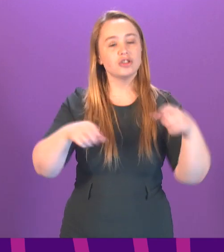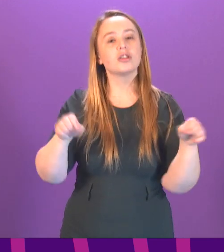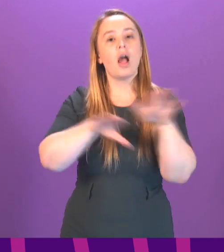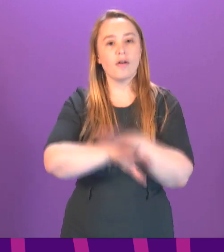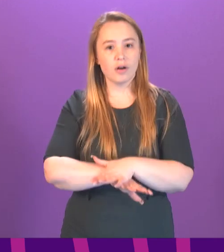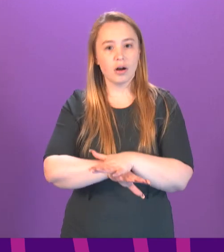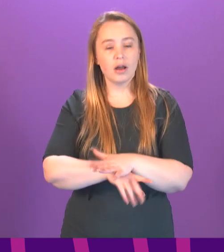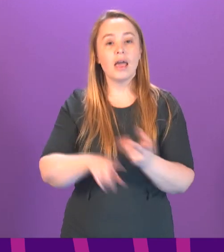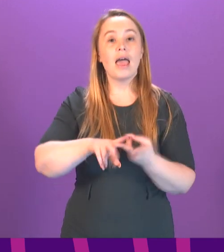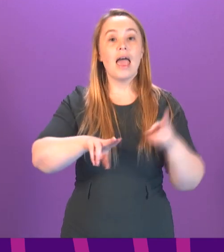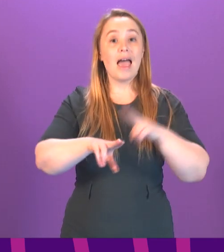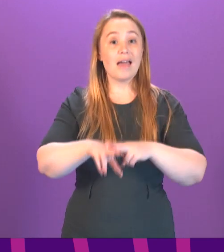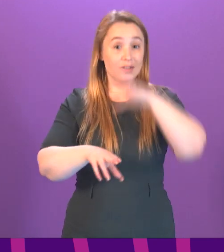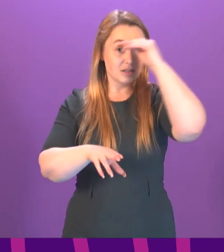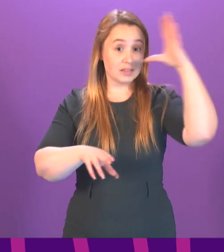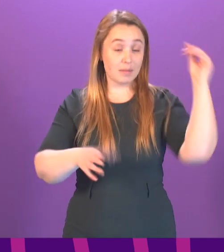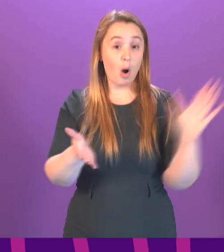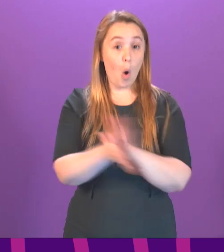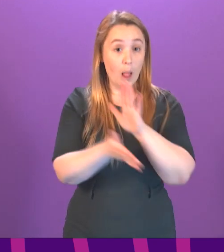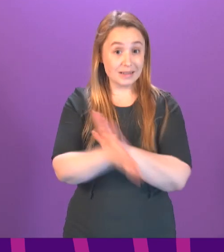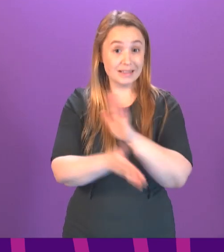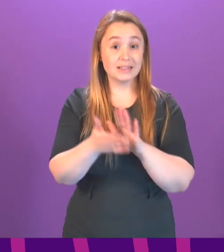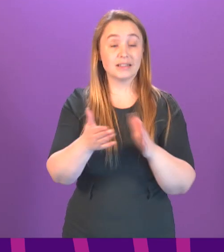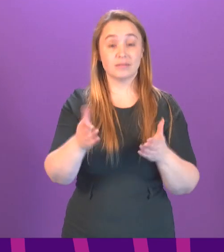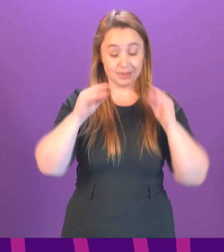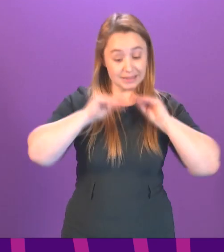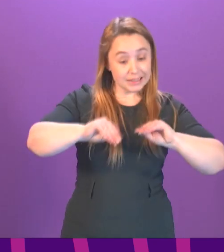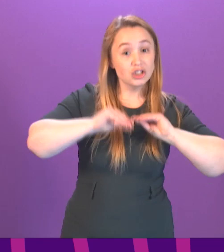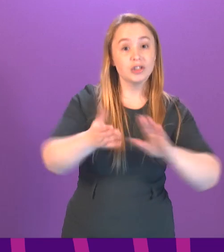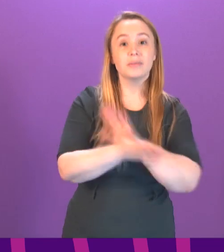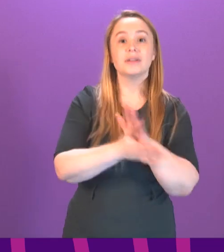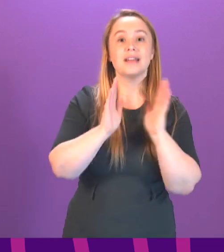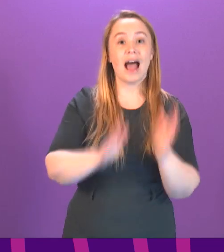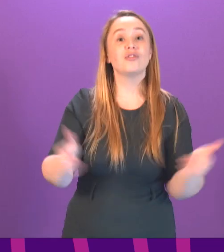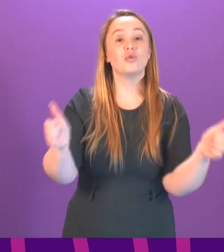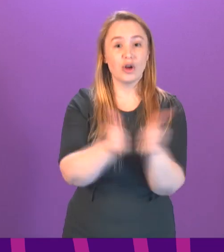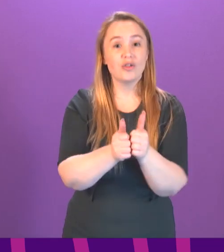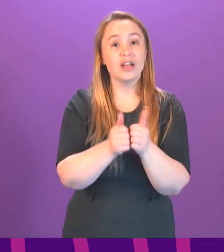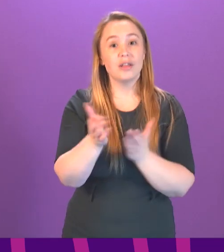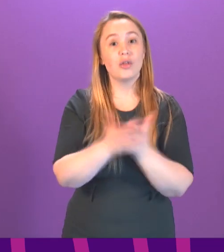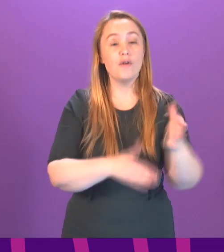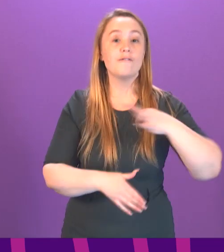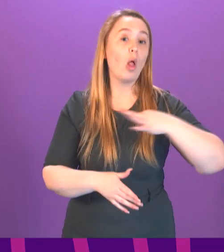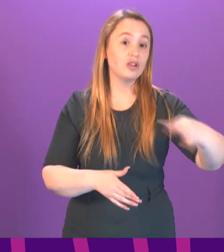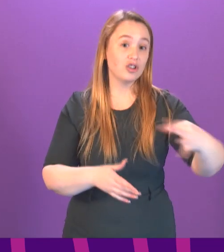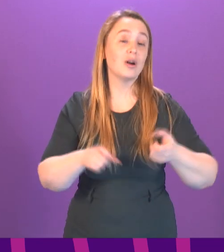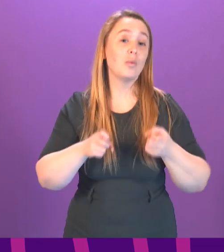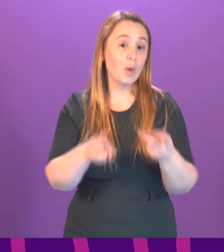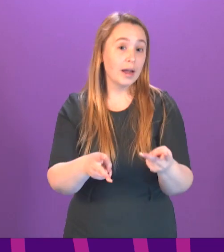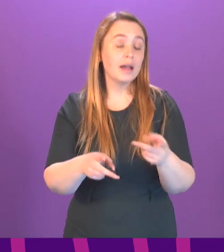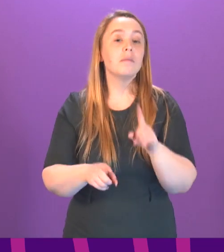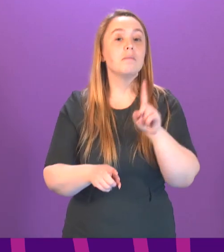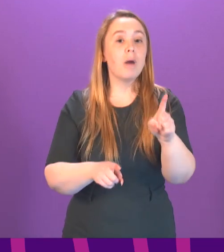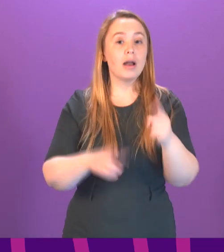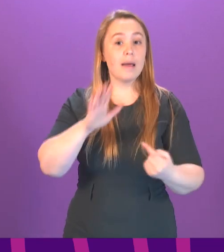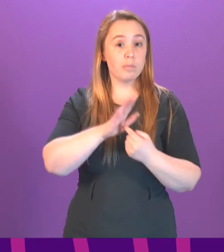holidays would obviously need to be agreed and on a voluntary basis. But I think what should be at the heart of this are the needs of children.